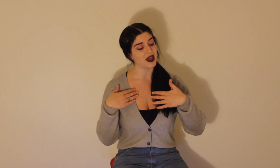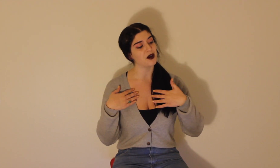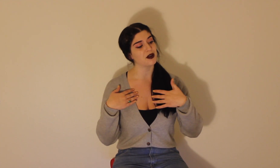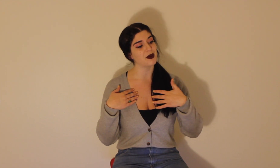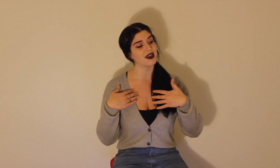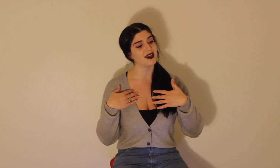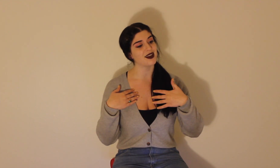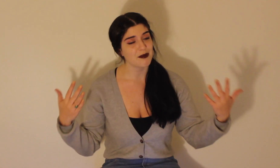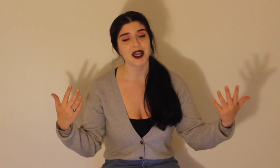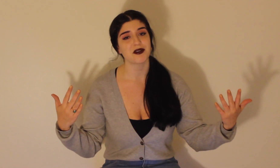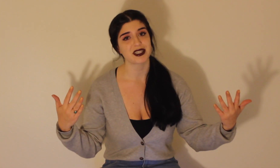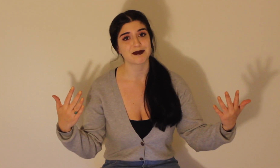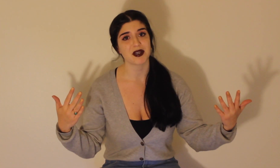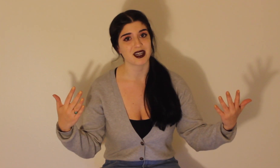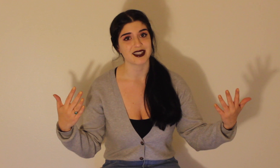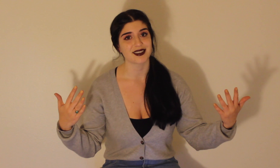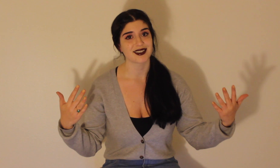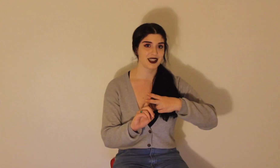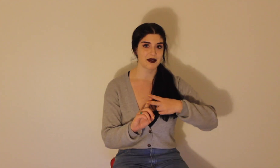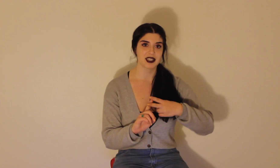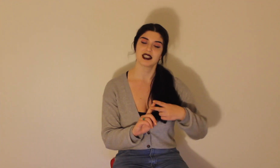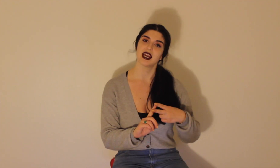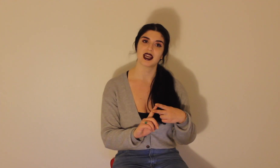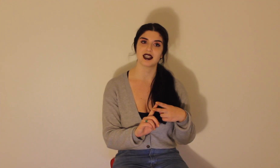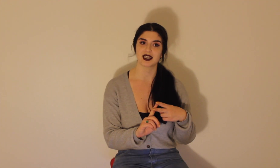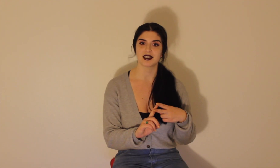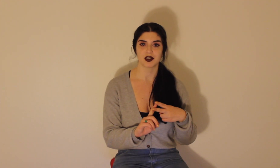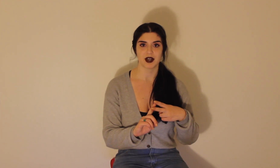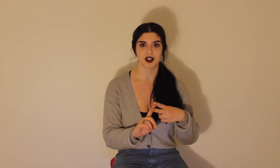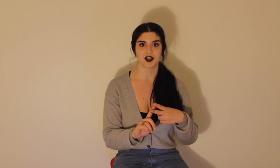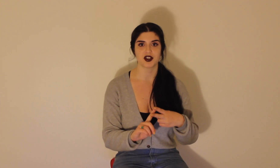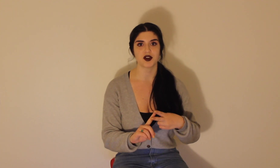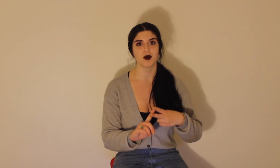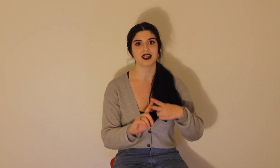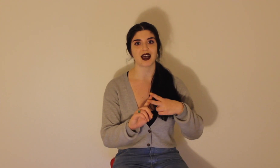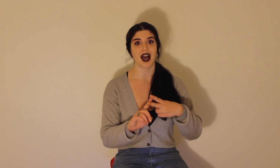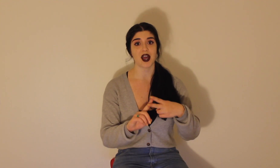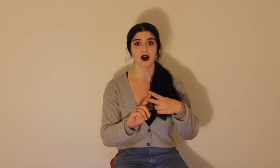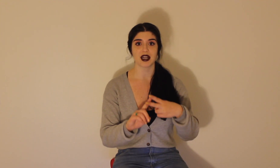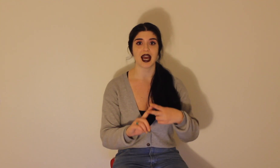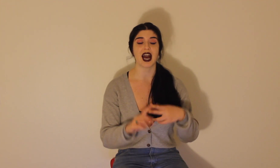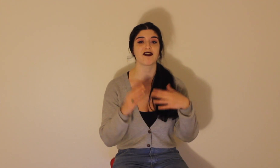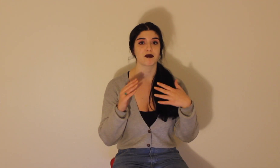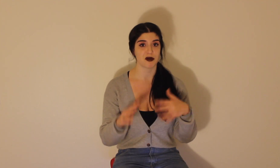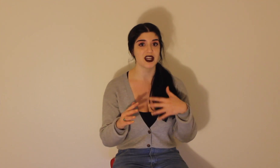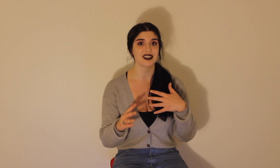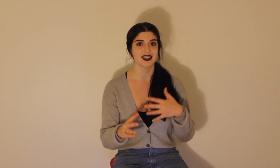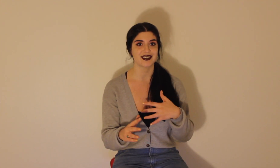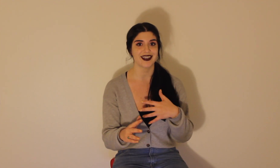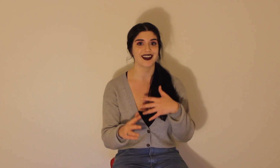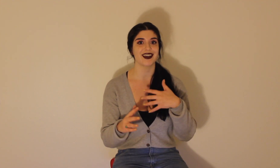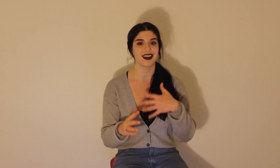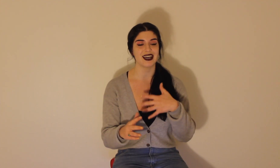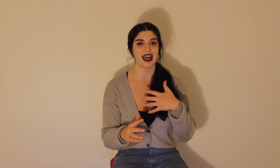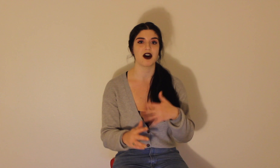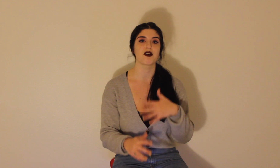my own opinion and my own experience. Something to take into consideration too is I already have pre-existing gut health